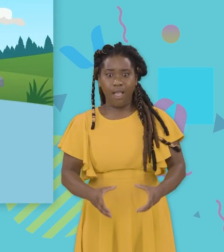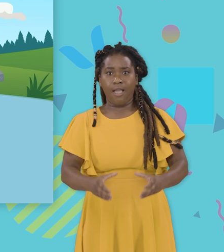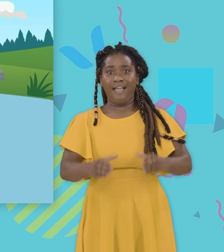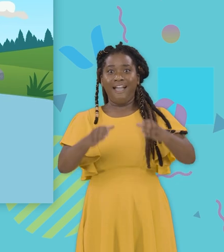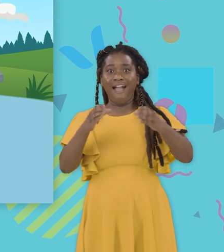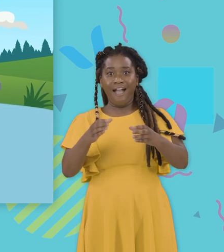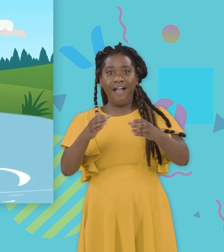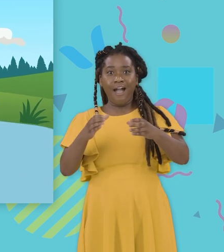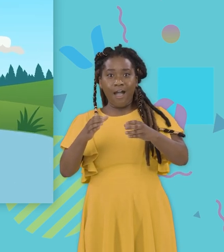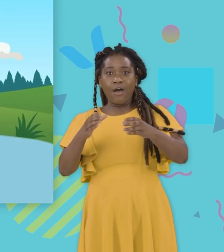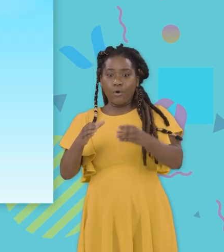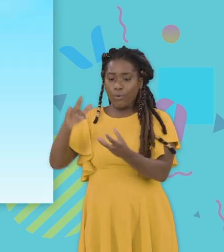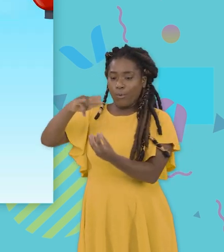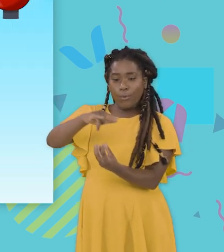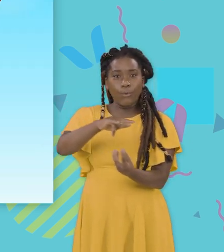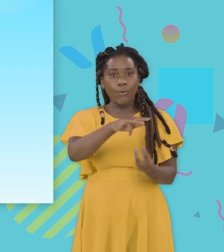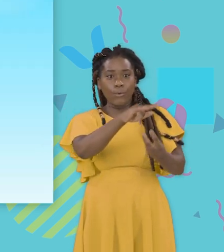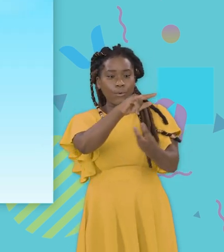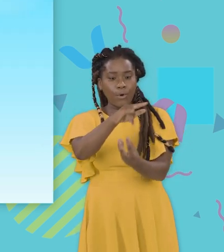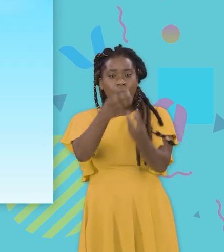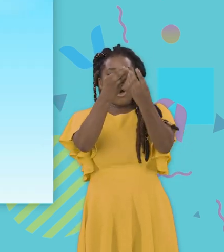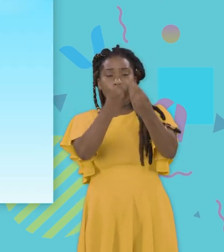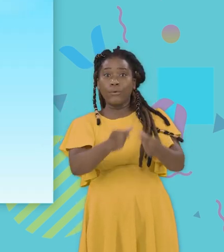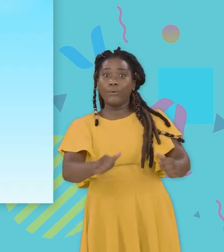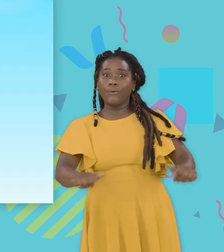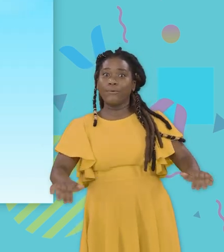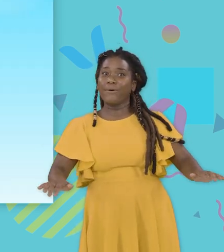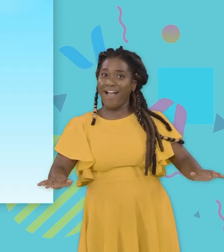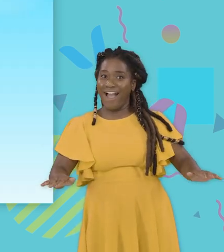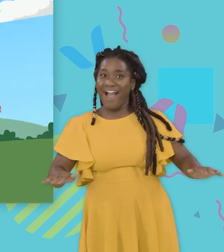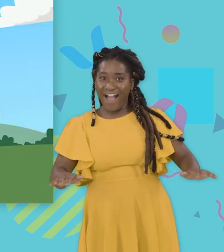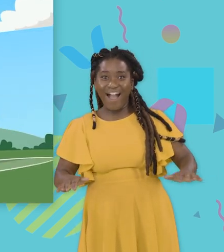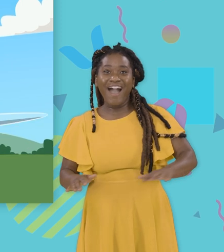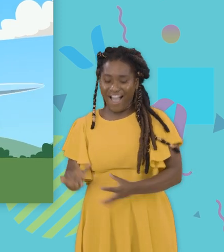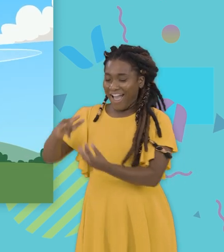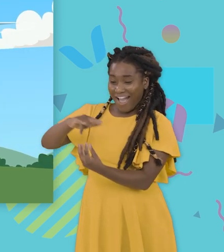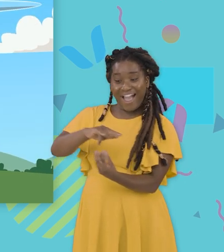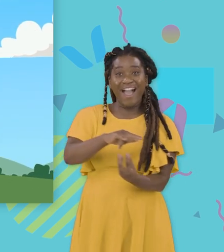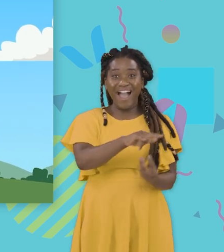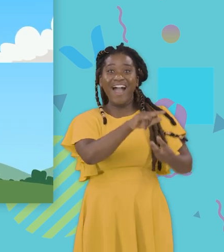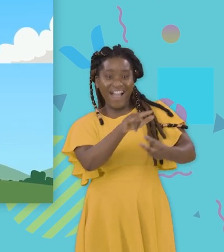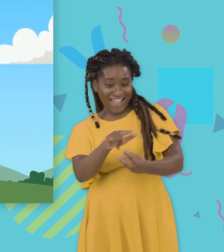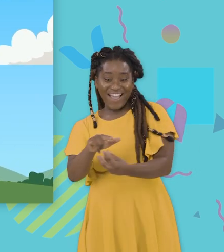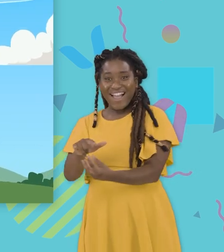burning flames It drops water from the sky It's a firefighting